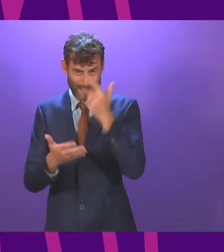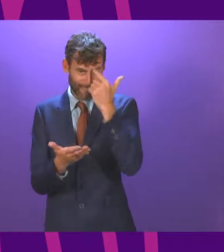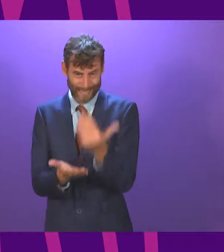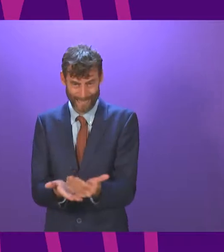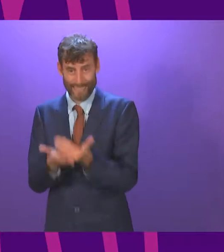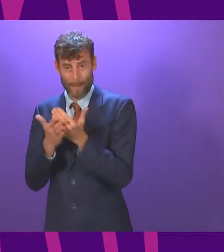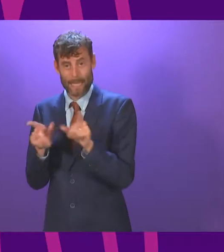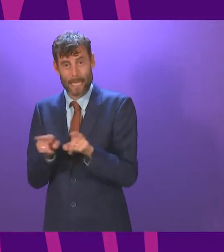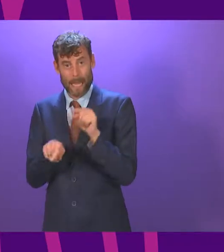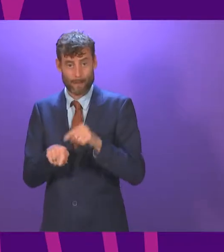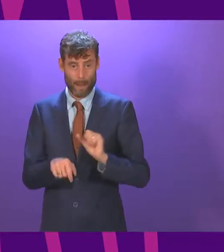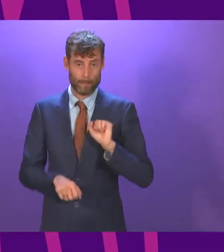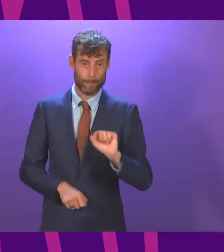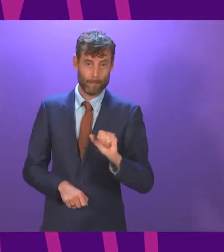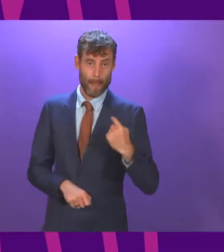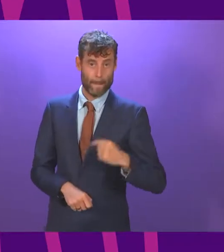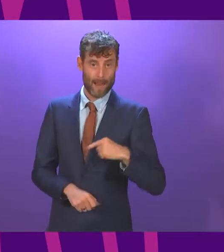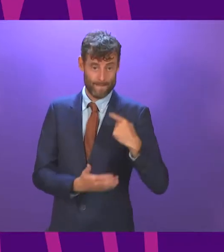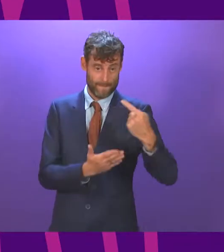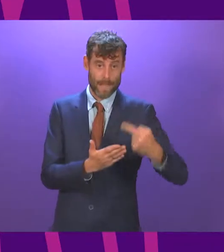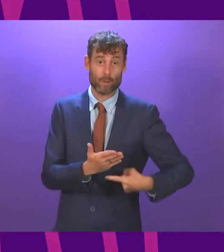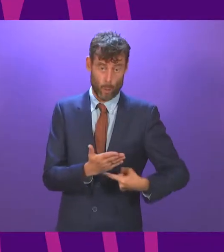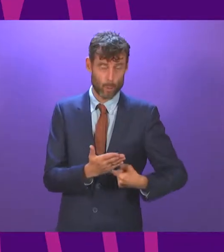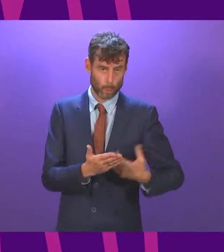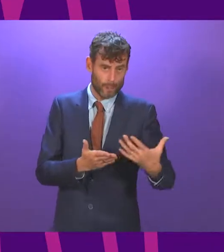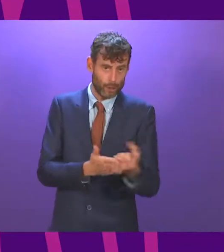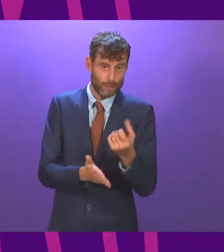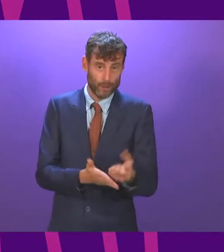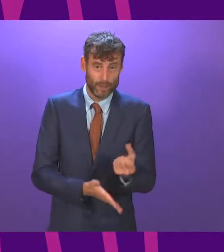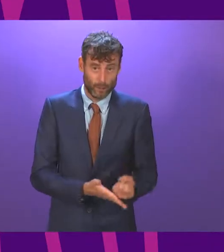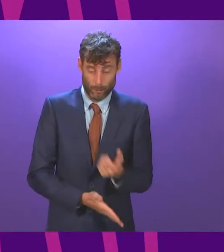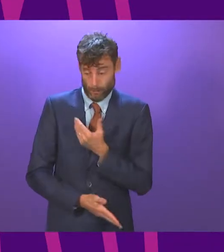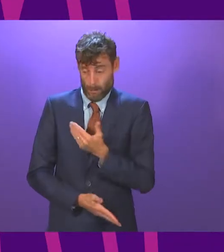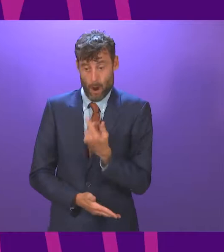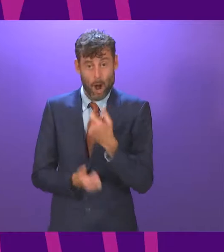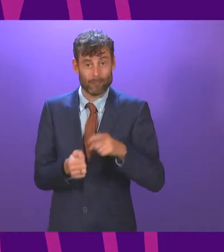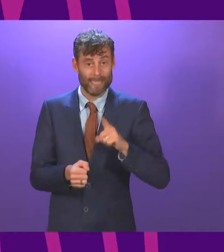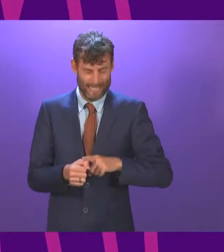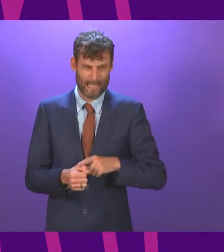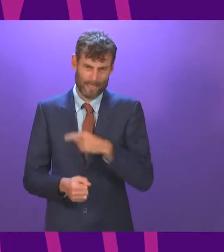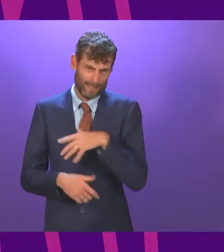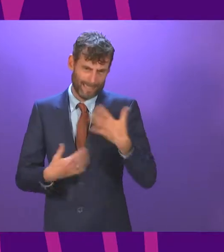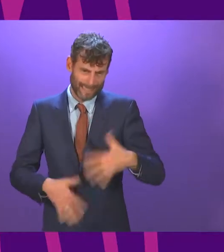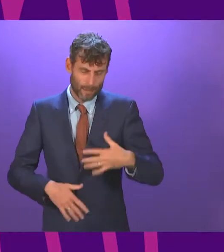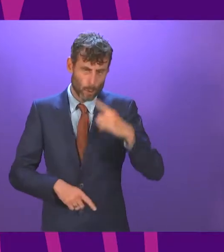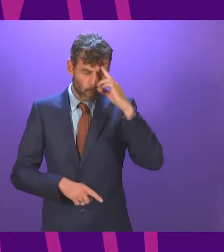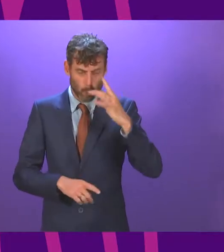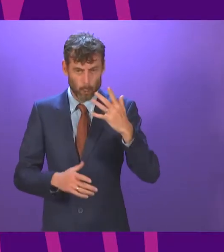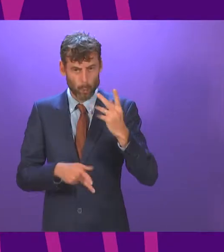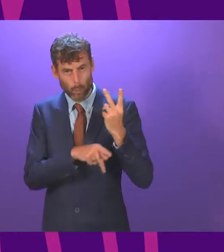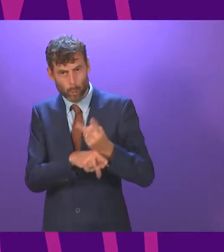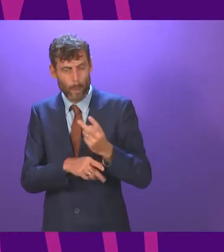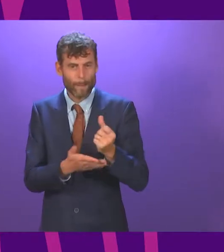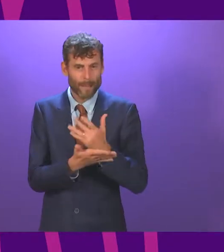its manifesto commitments. In only 100 days this government has already taken significant strides to improve the lives of people